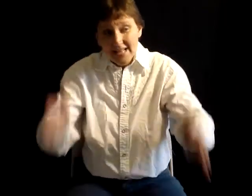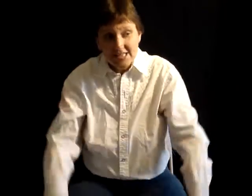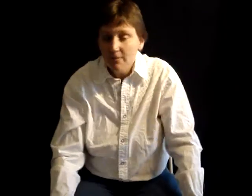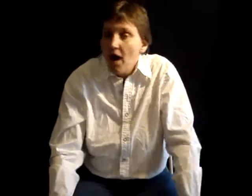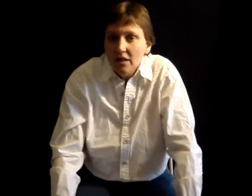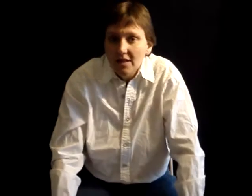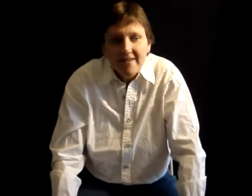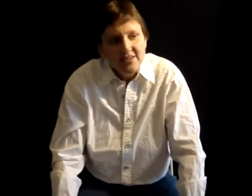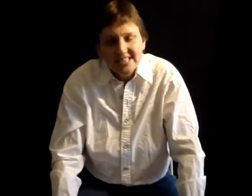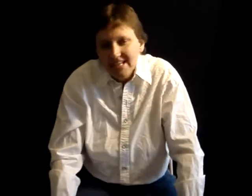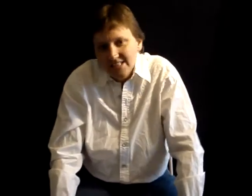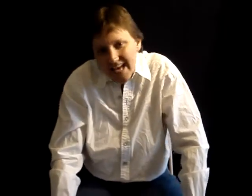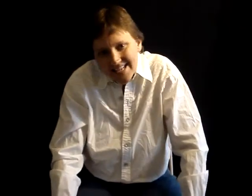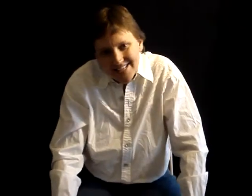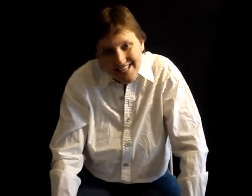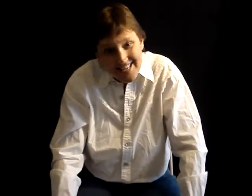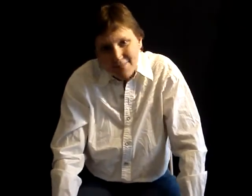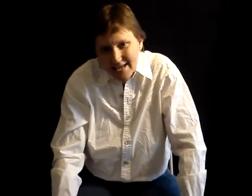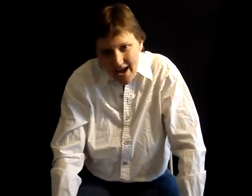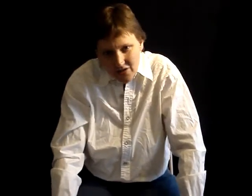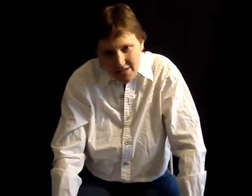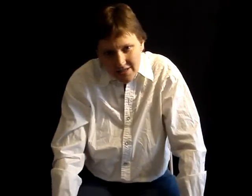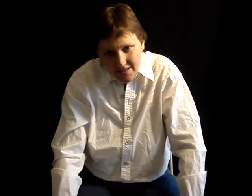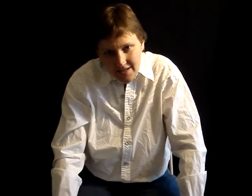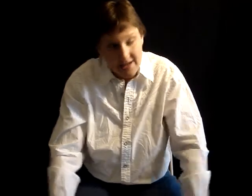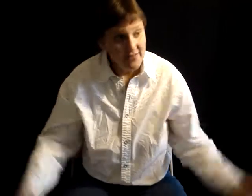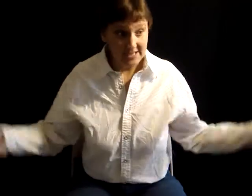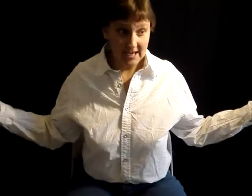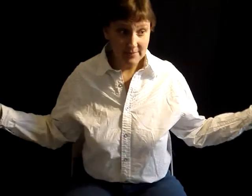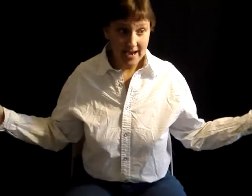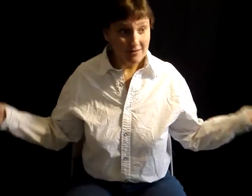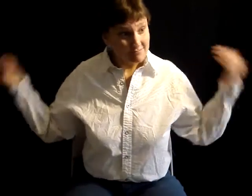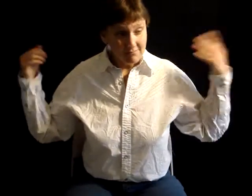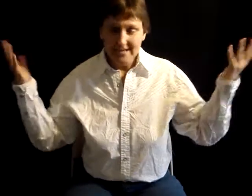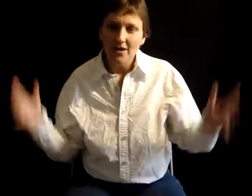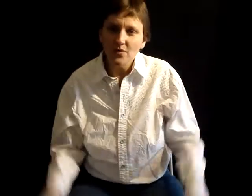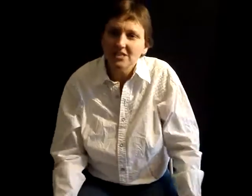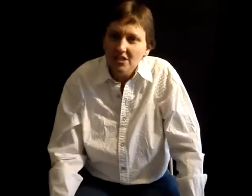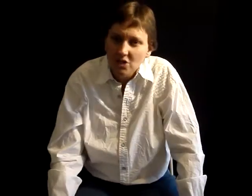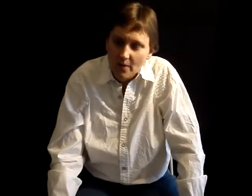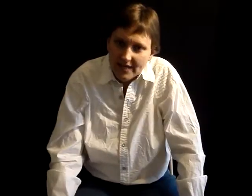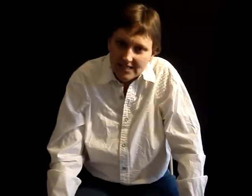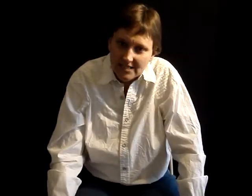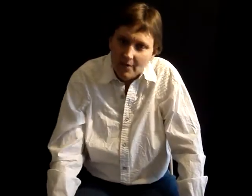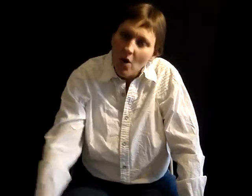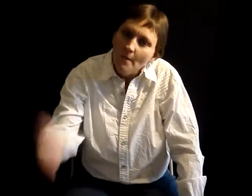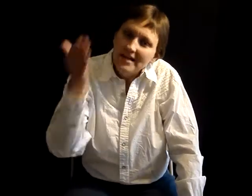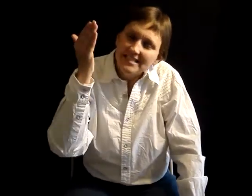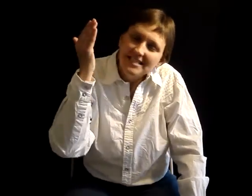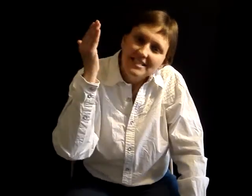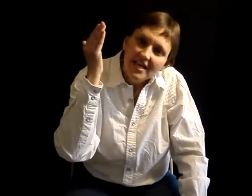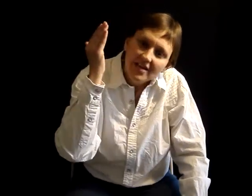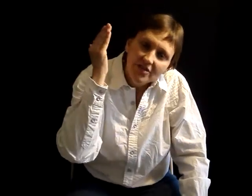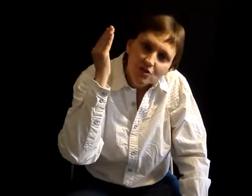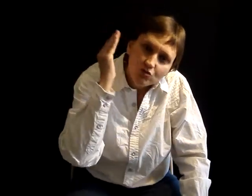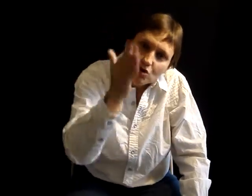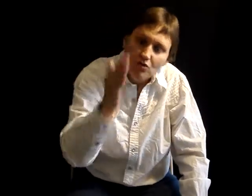against them all, every single day, until they take me out. And if they take me out, my network's still going to go up against them. Because it's the truth.